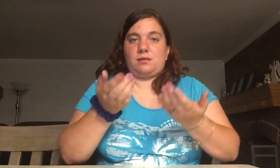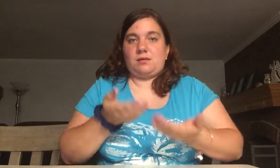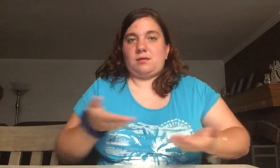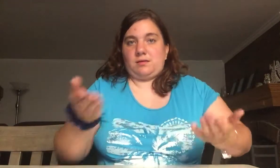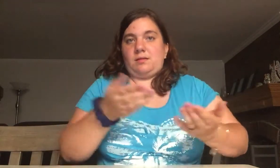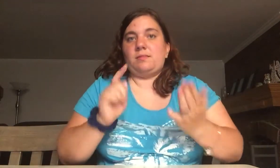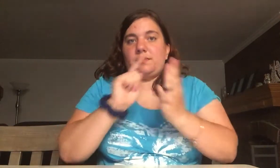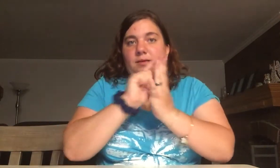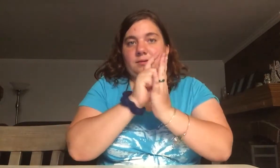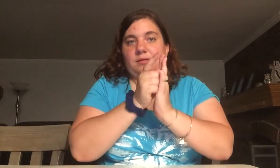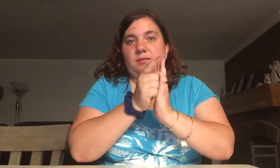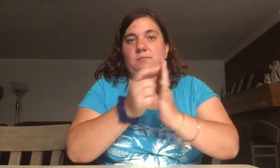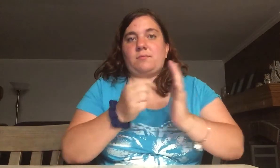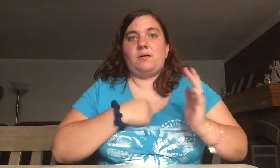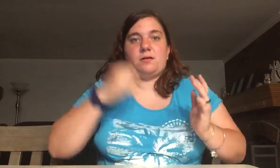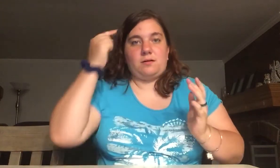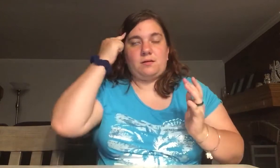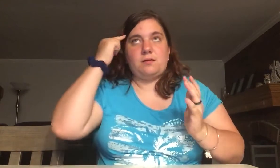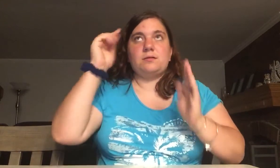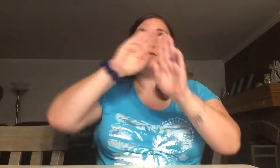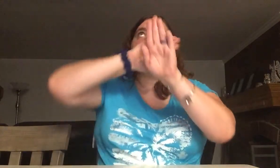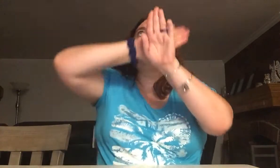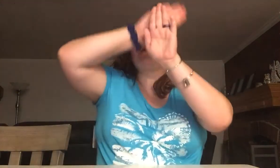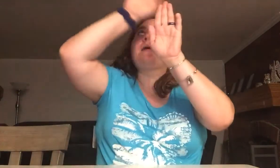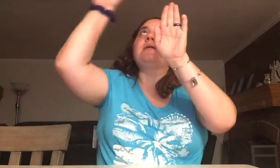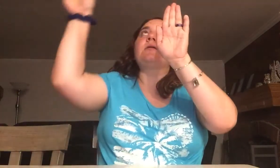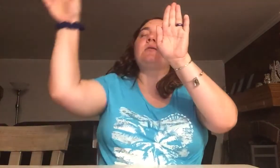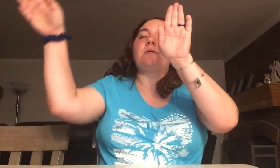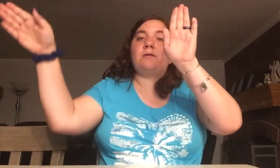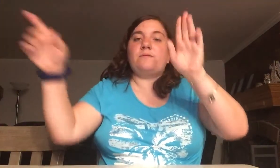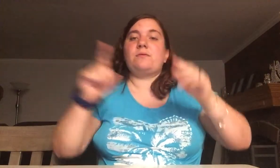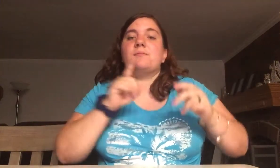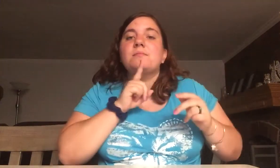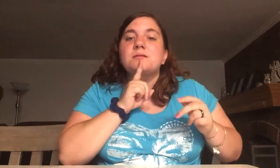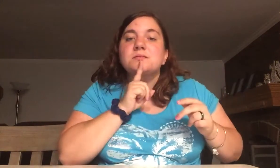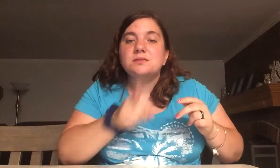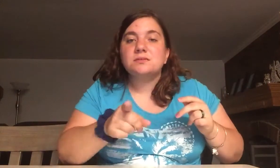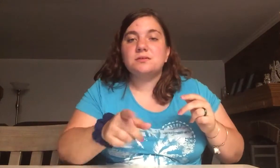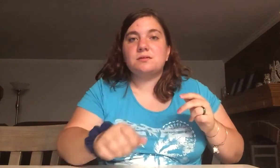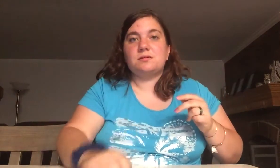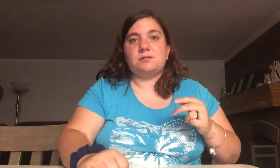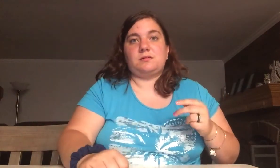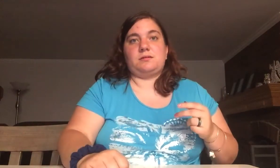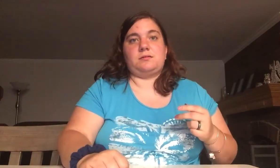These are the moments I know heaven must exist.